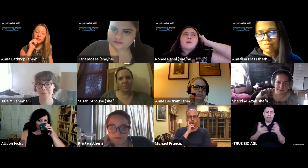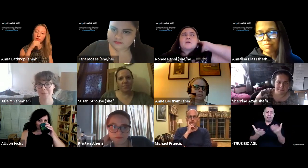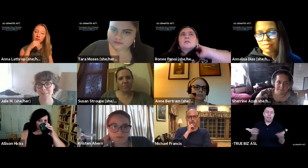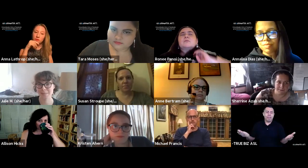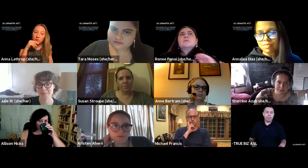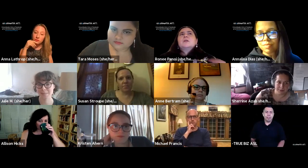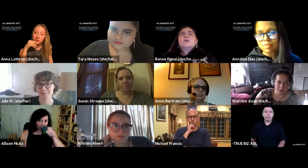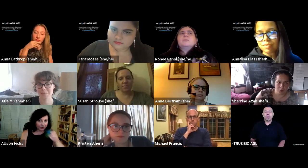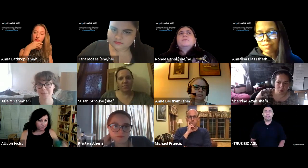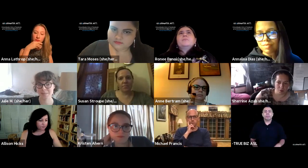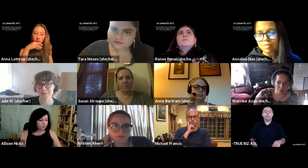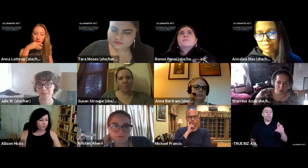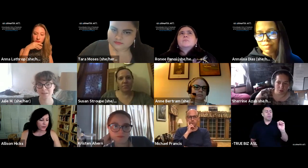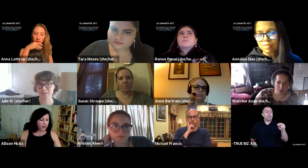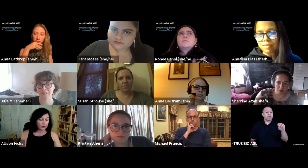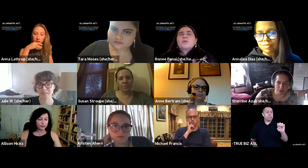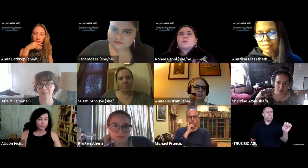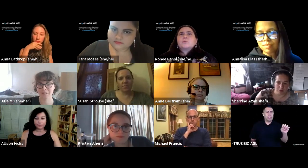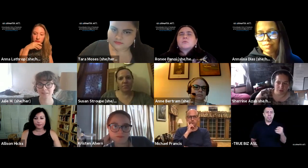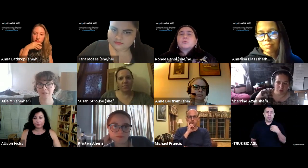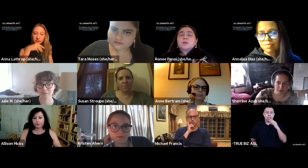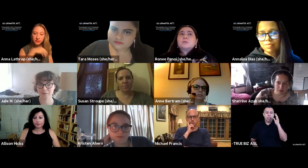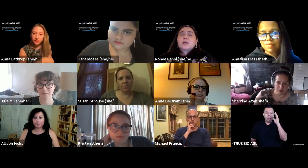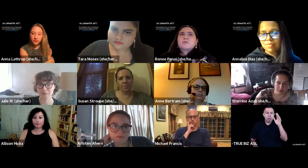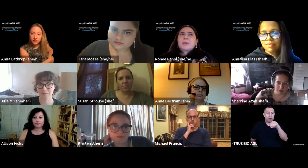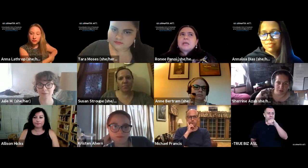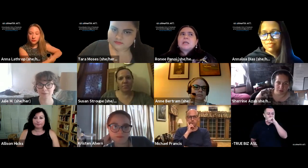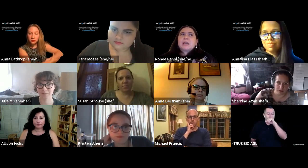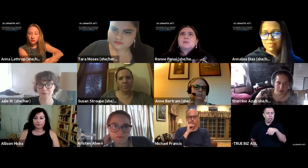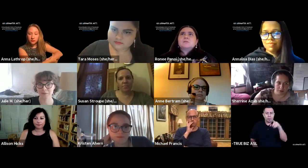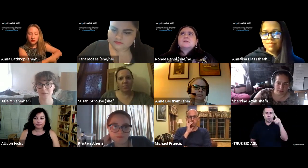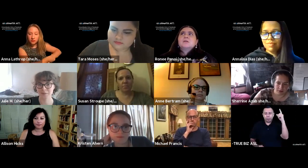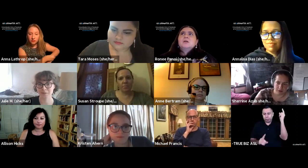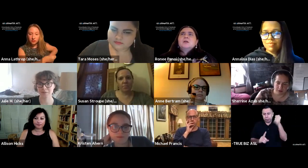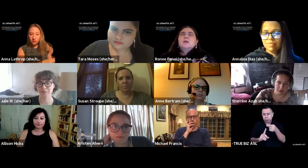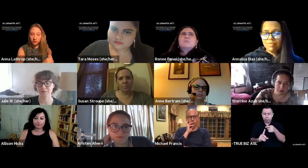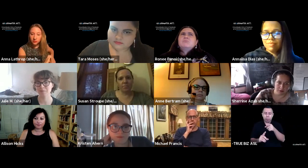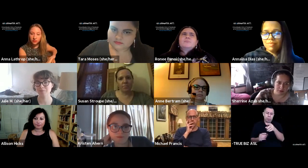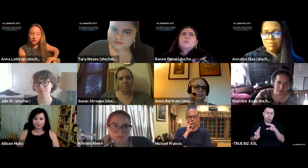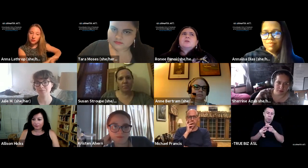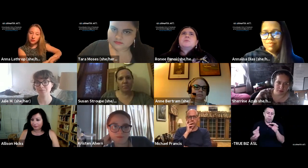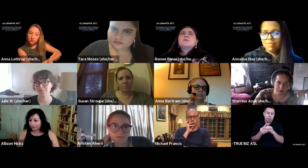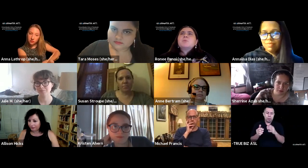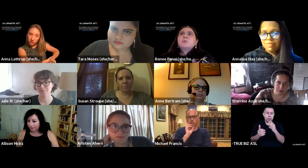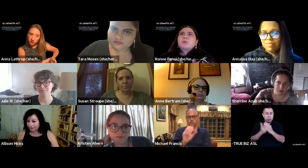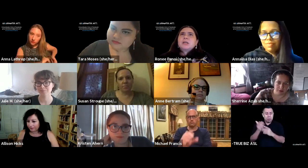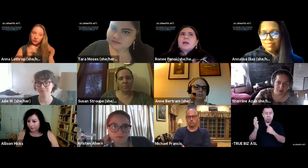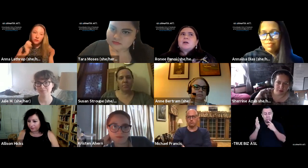the, um, on the, the real kind of pain. And I mean, this moment right now,